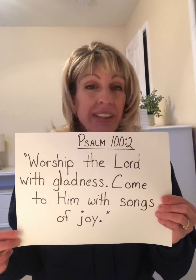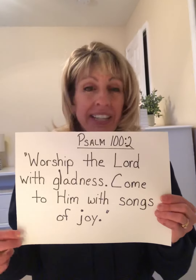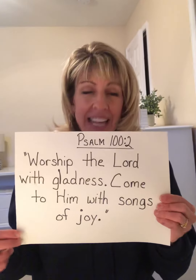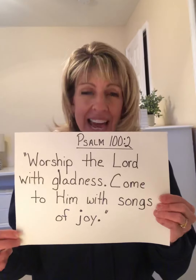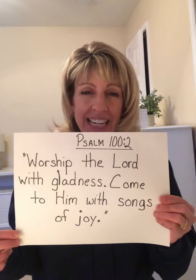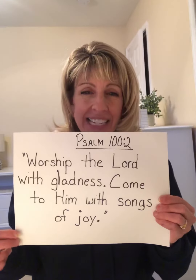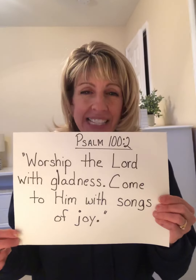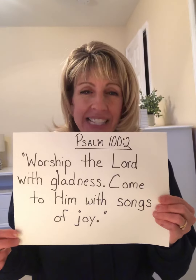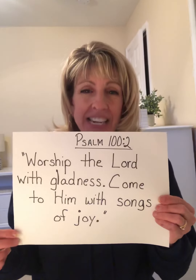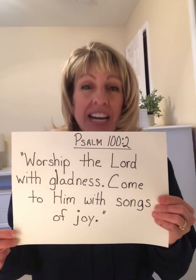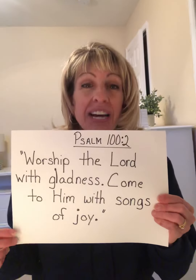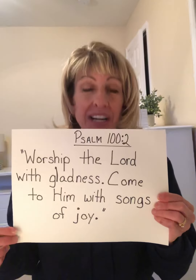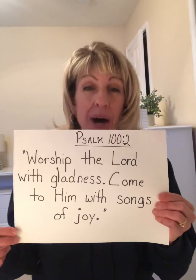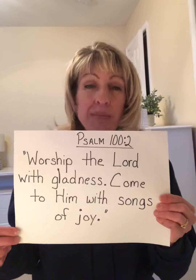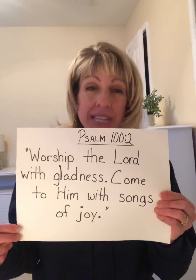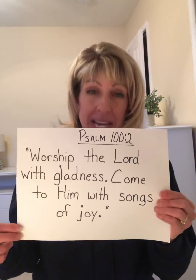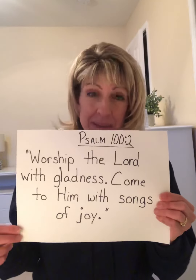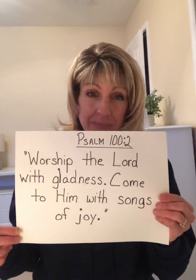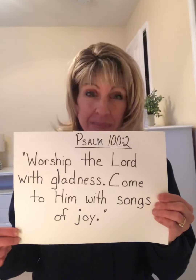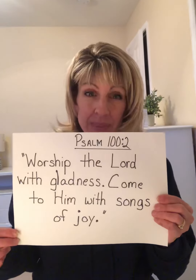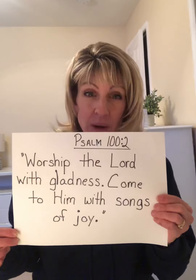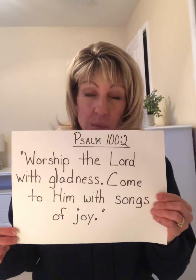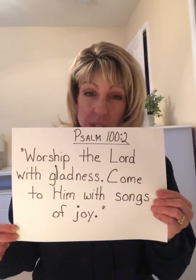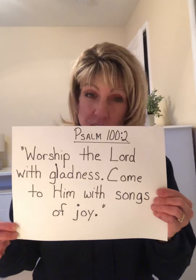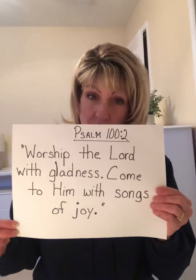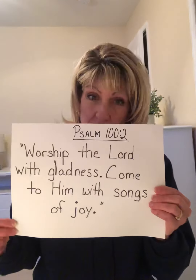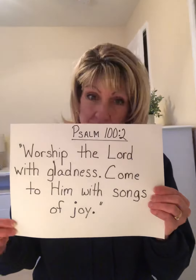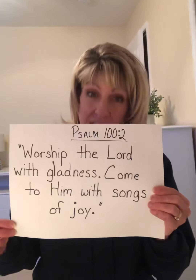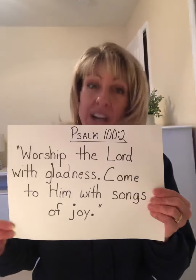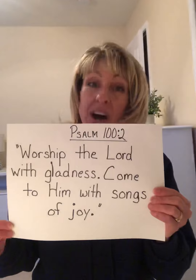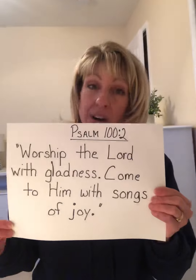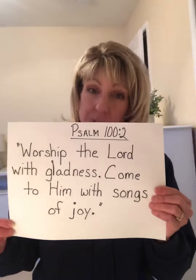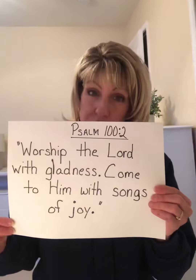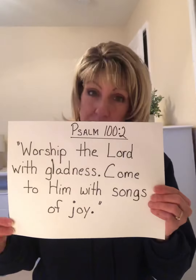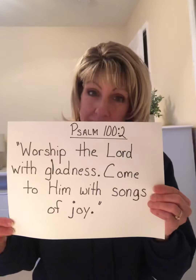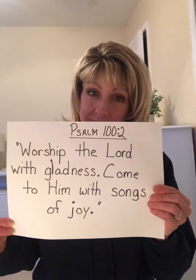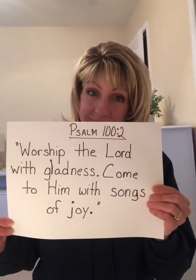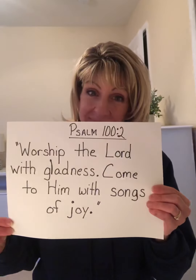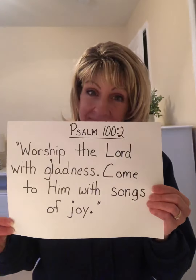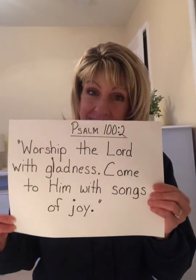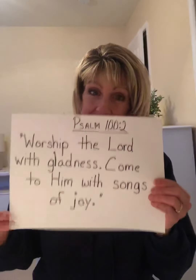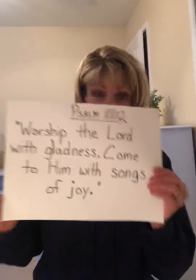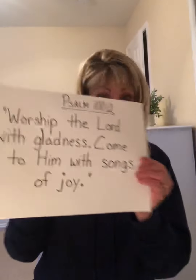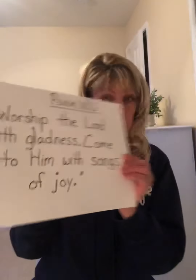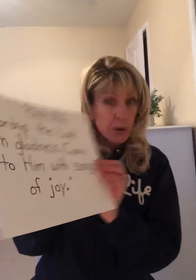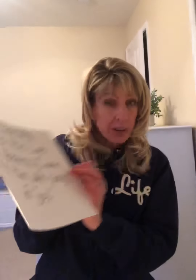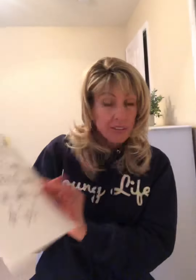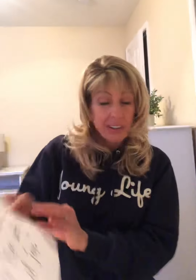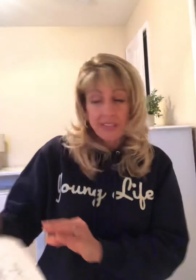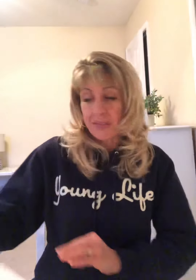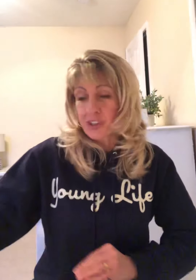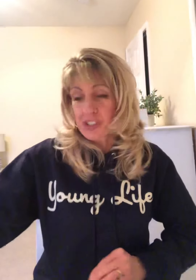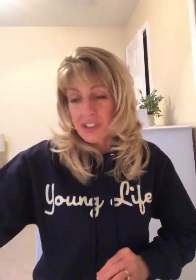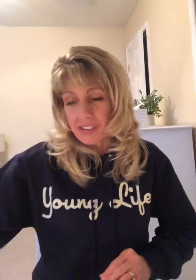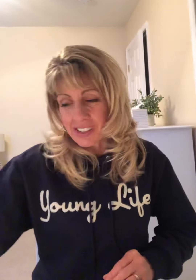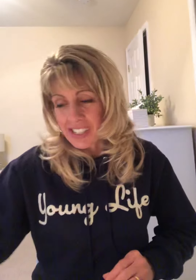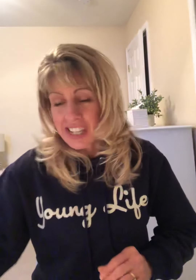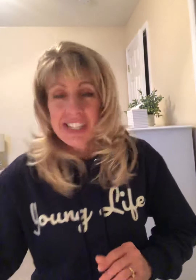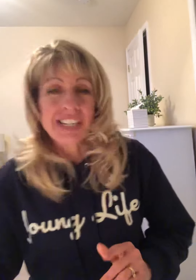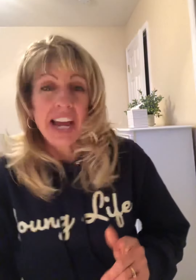gladness. Come to Him with songs of joy. Psalm 100 verse 2. So now